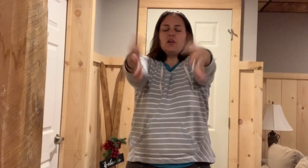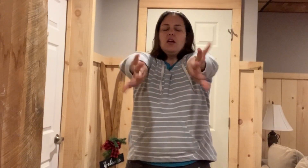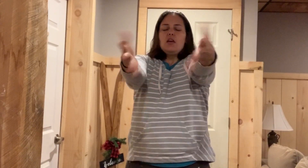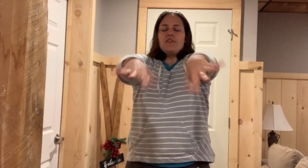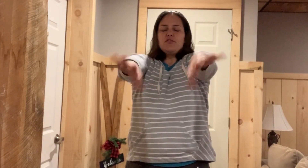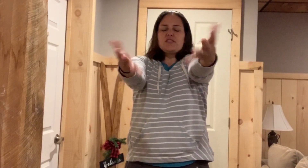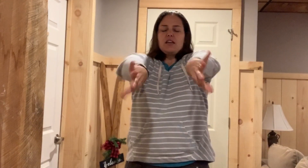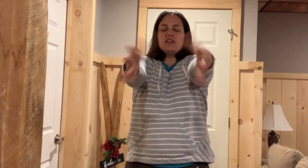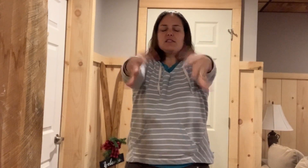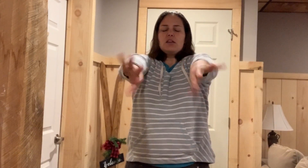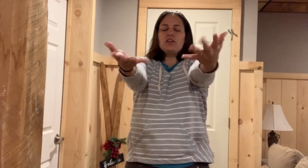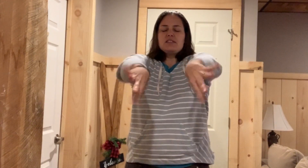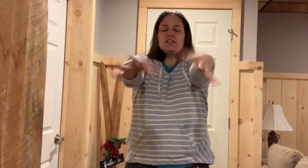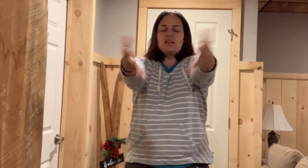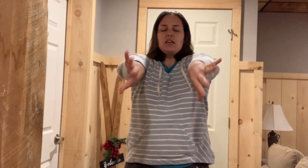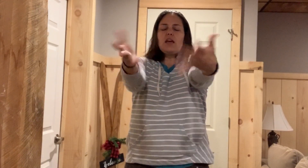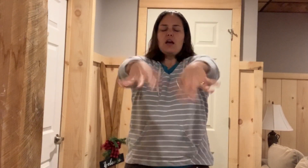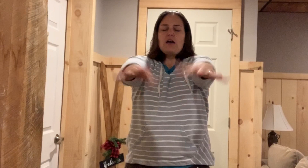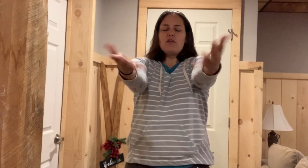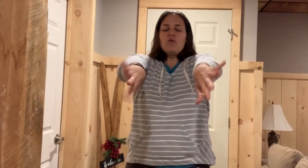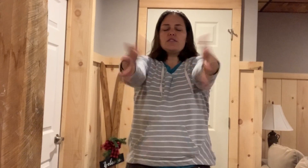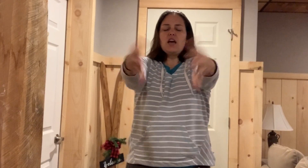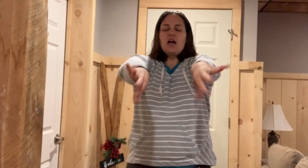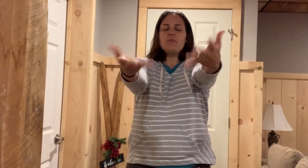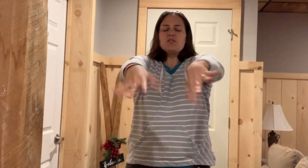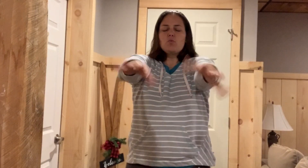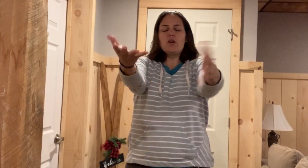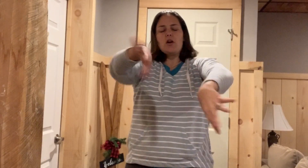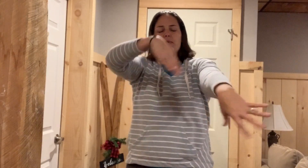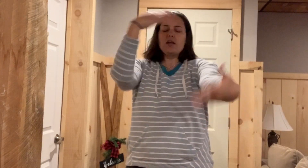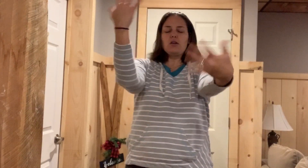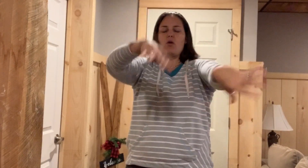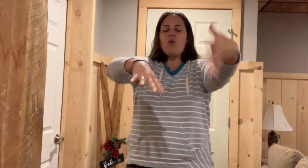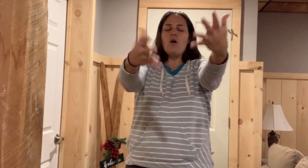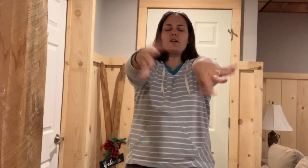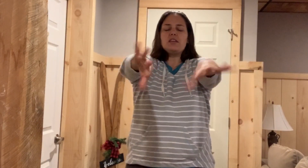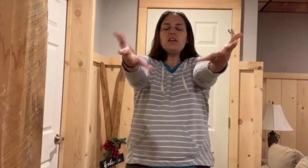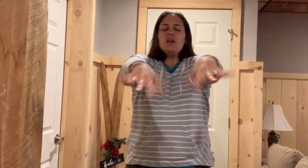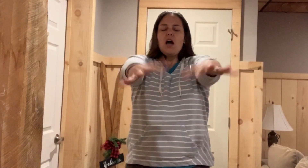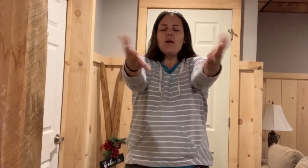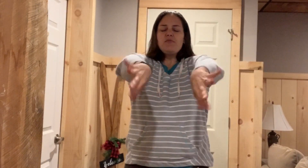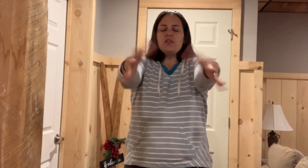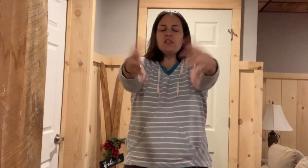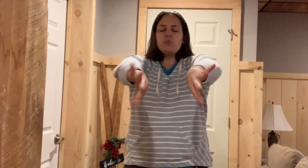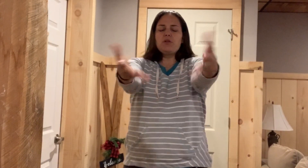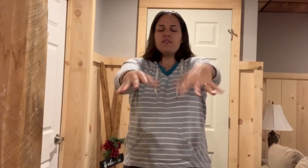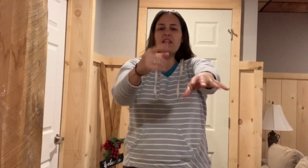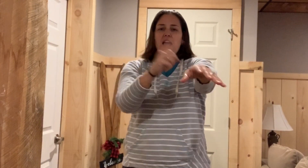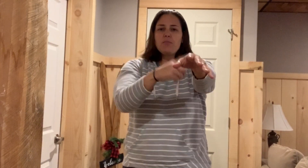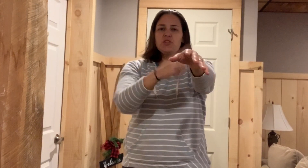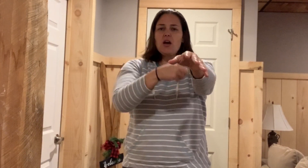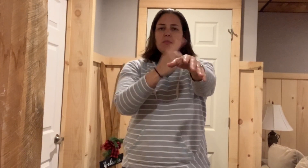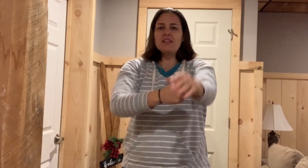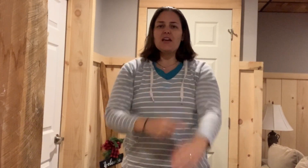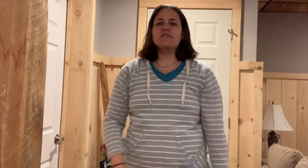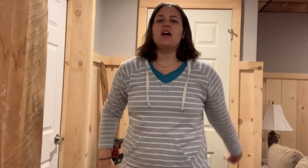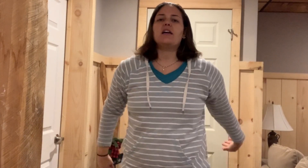a few seconds and you're going to see over time, does one arm kind of go all wonky? I'm feeling a little bit of a lag on my left side.